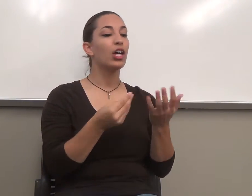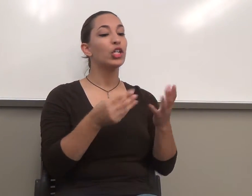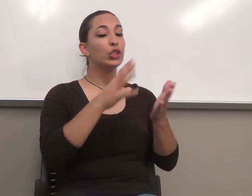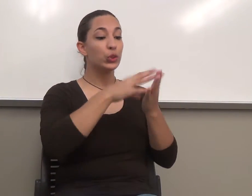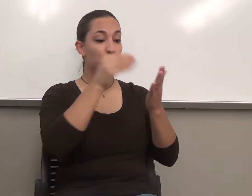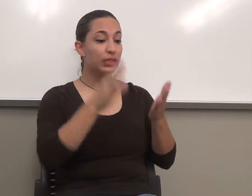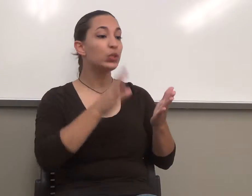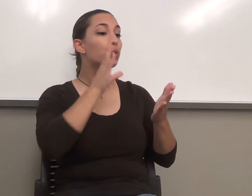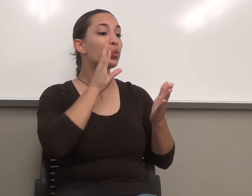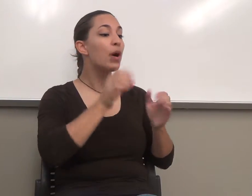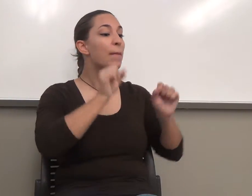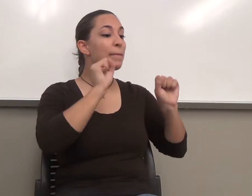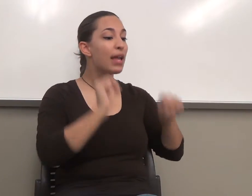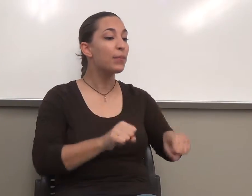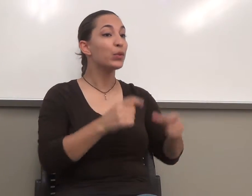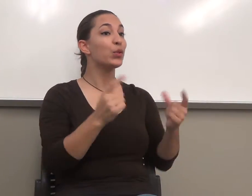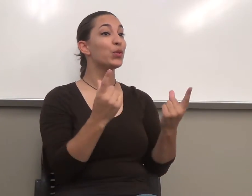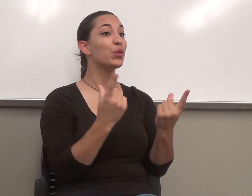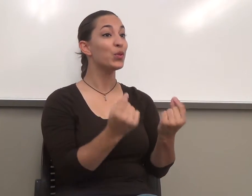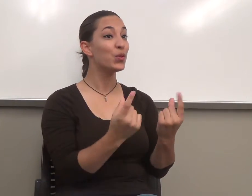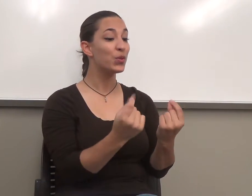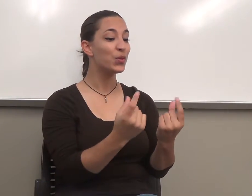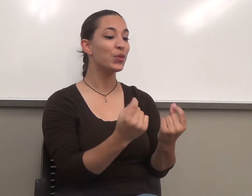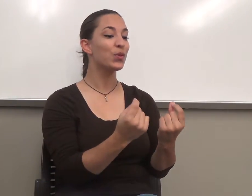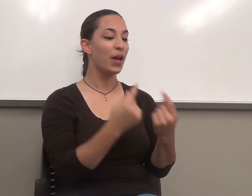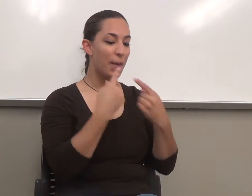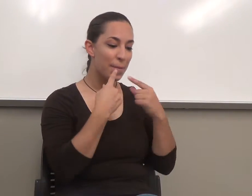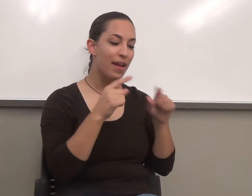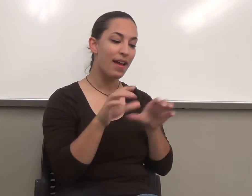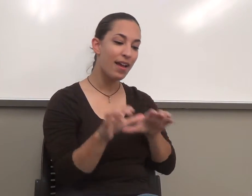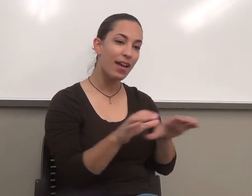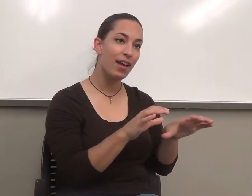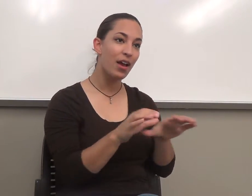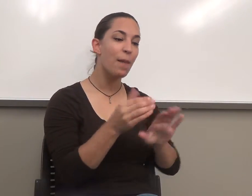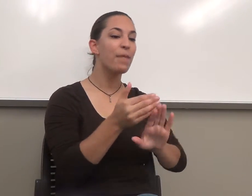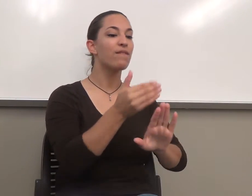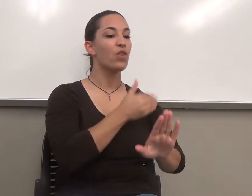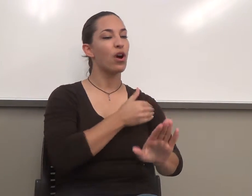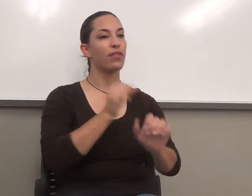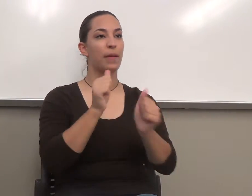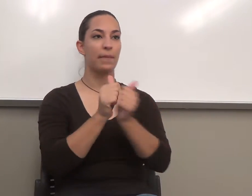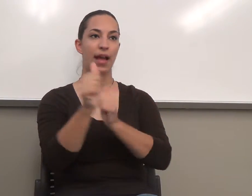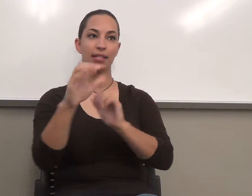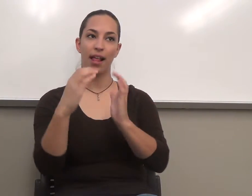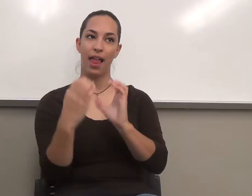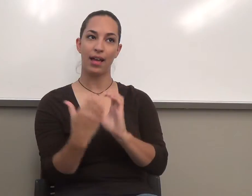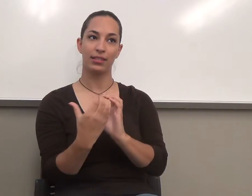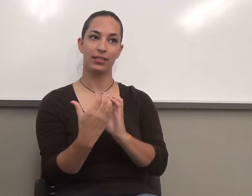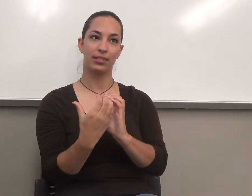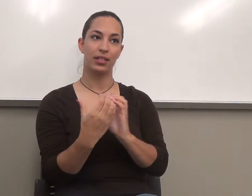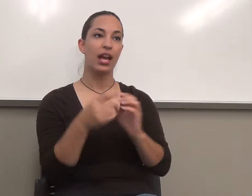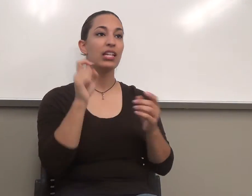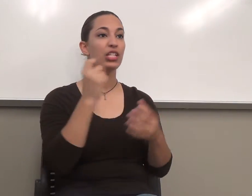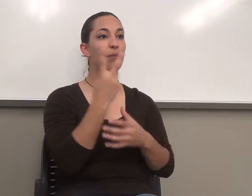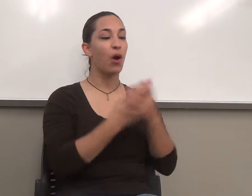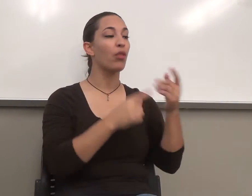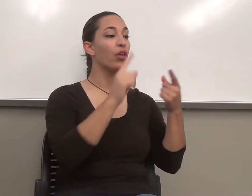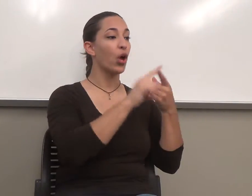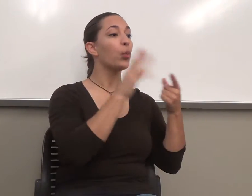to do before they can pass this class. That's what they're asking us to say. So this is a list of